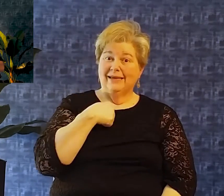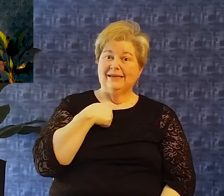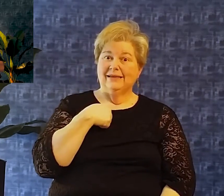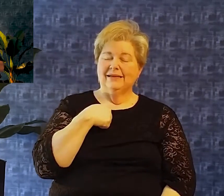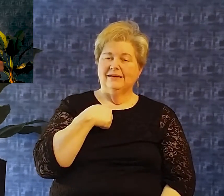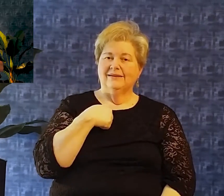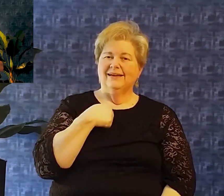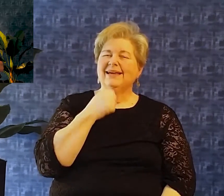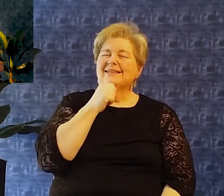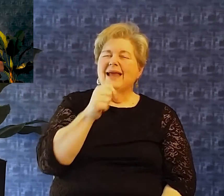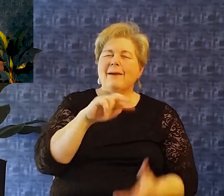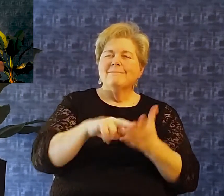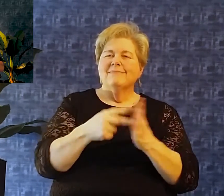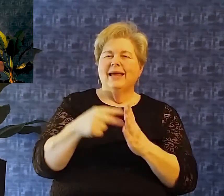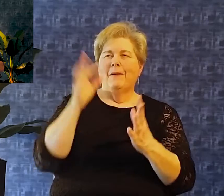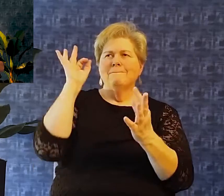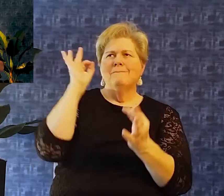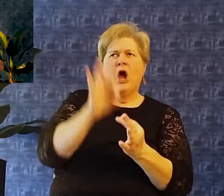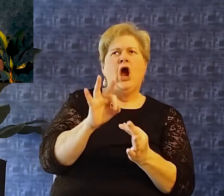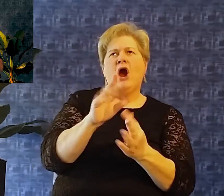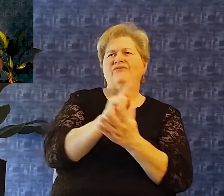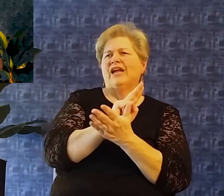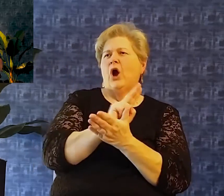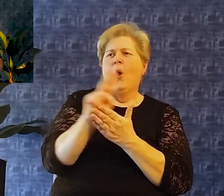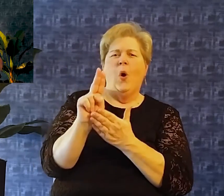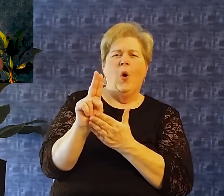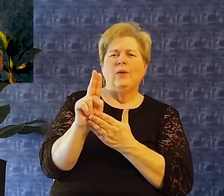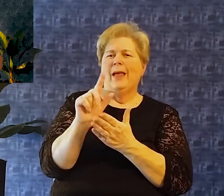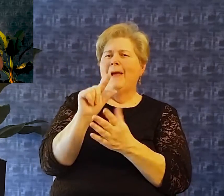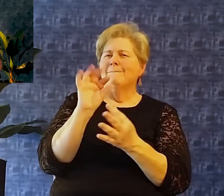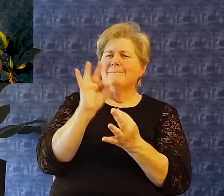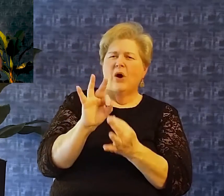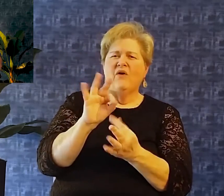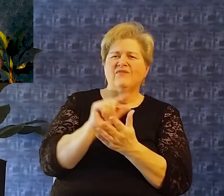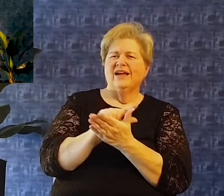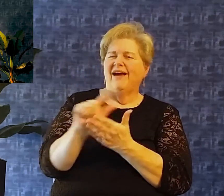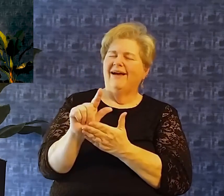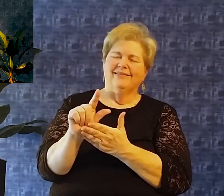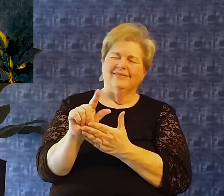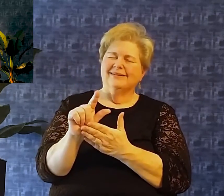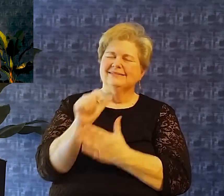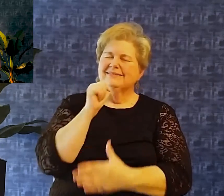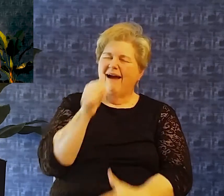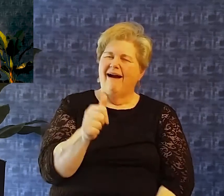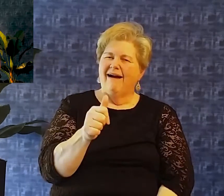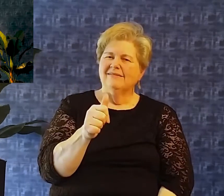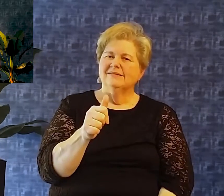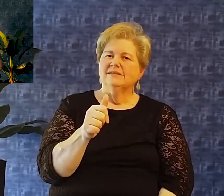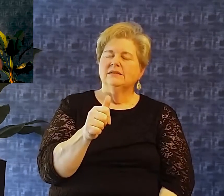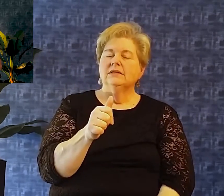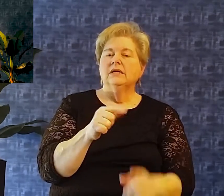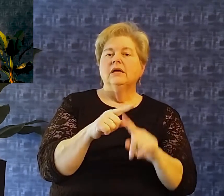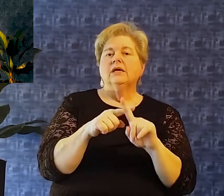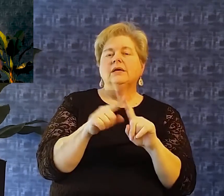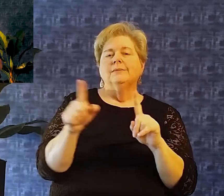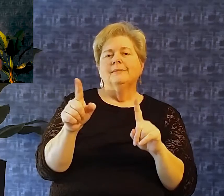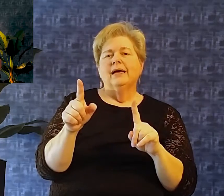We certainly know that that isn't true But is my heart's desire to serve god david